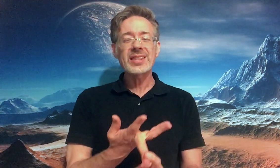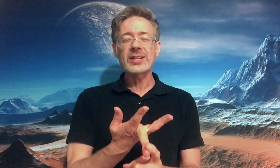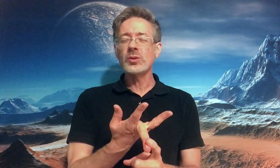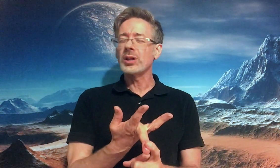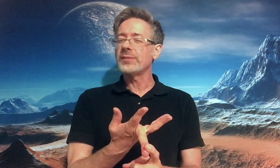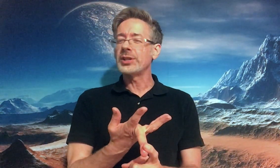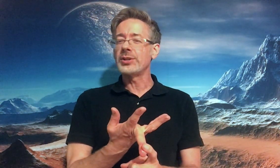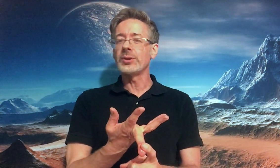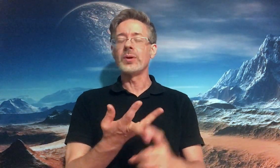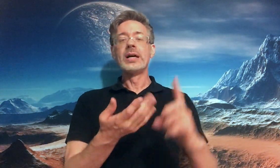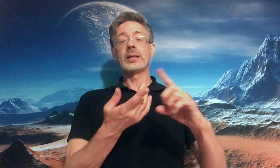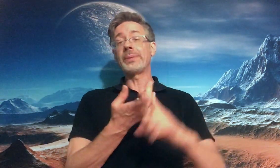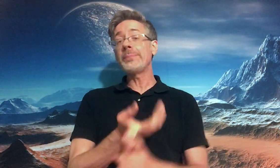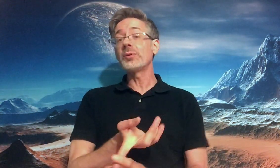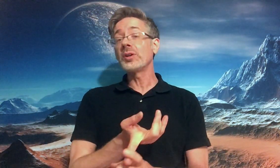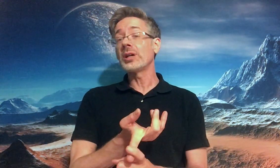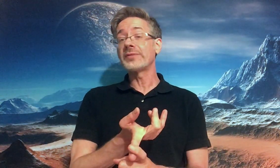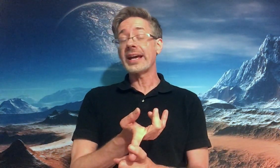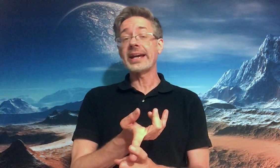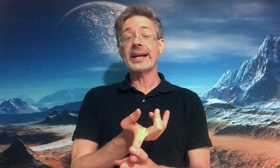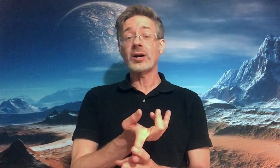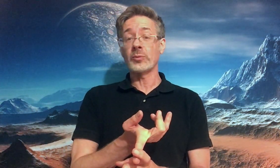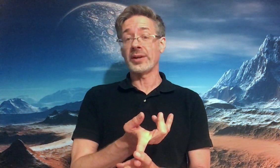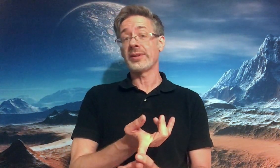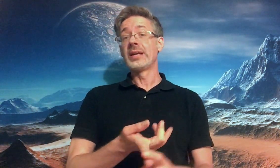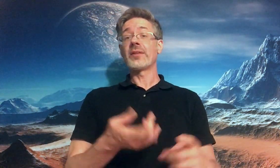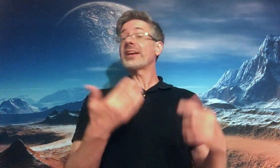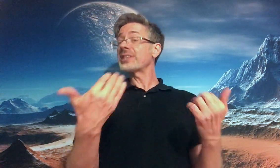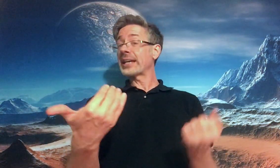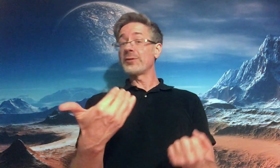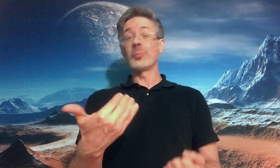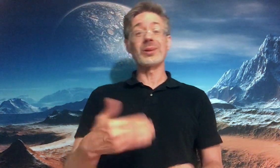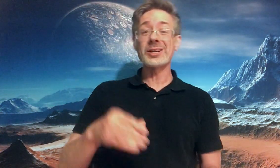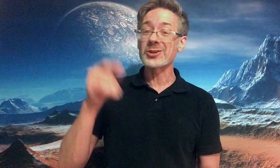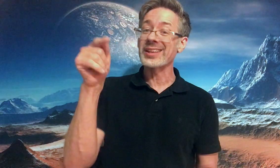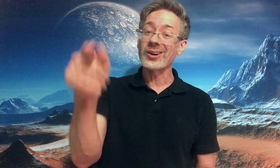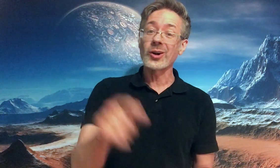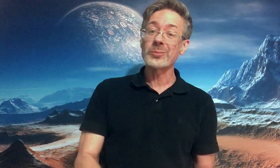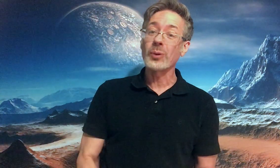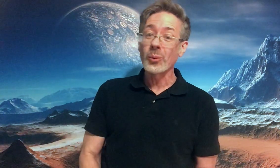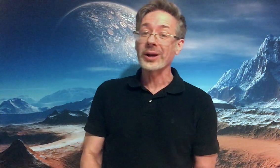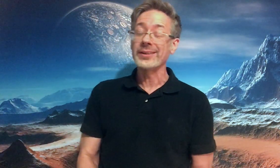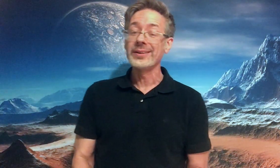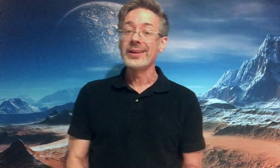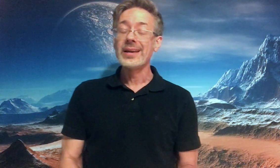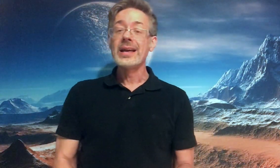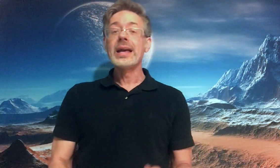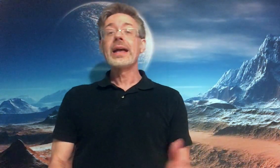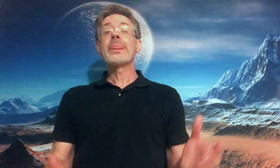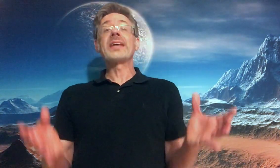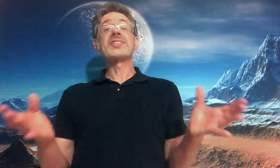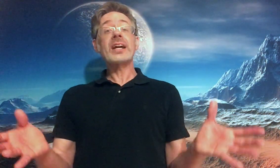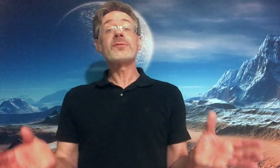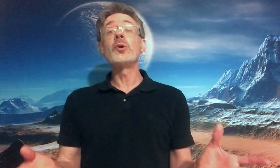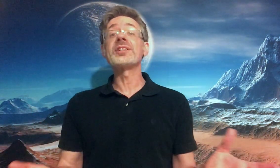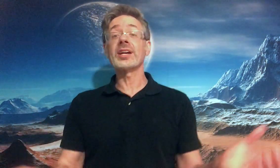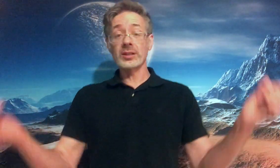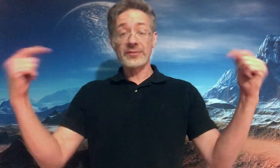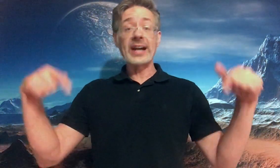that you love to do, the people you love to hang out with, the things that give you pleasure that aren't porn. Instead of focusing on the fact